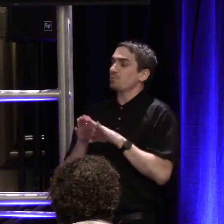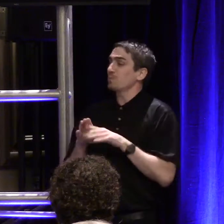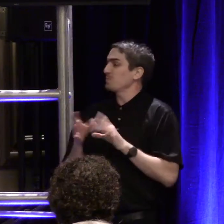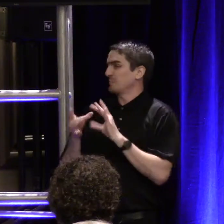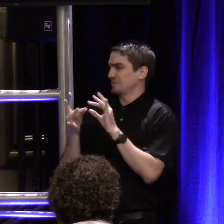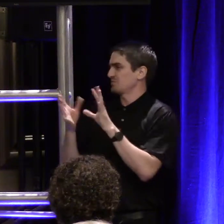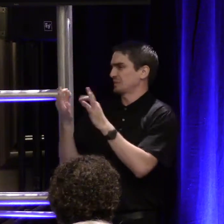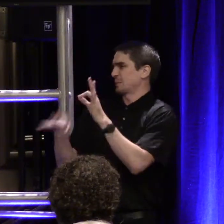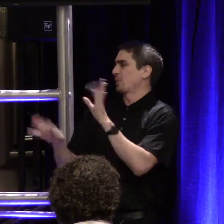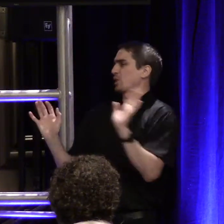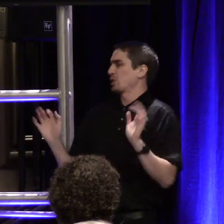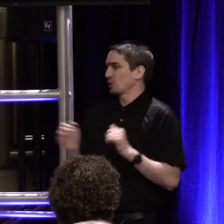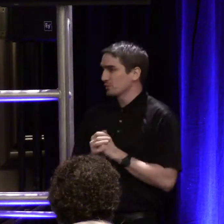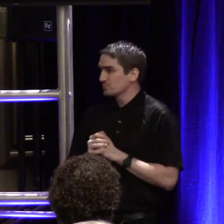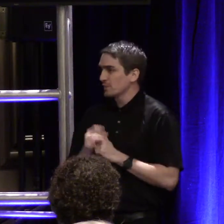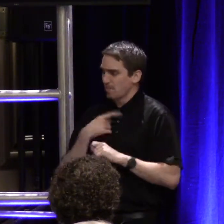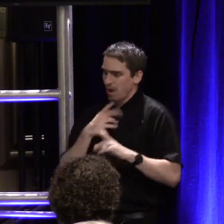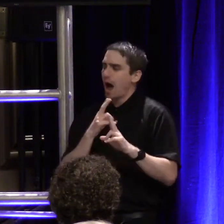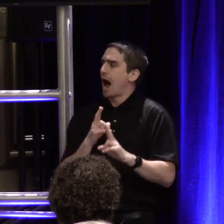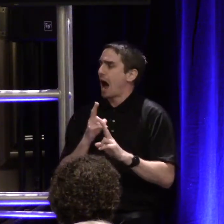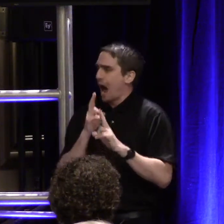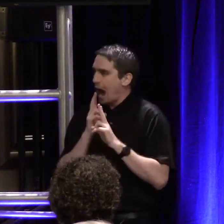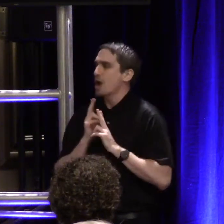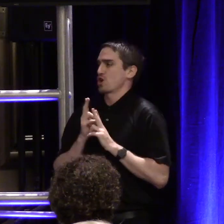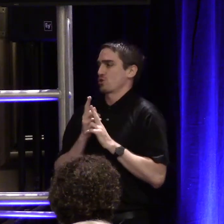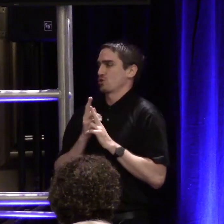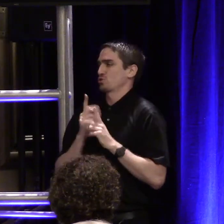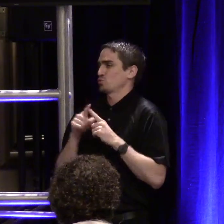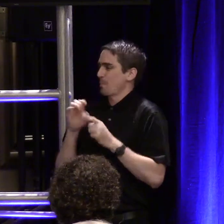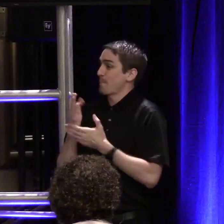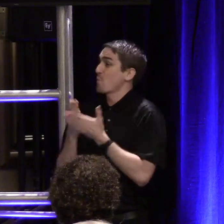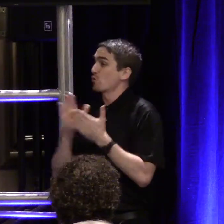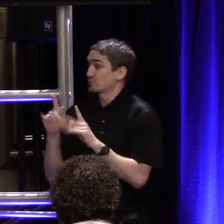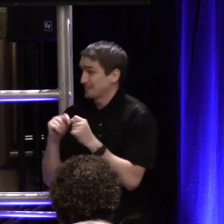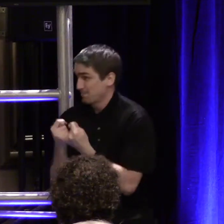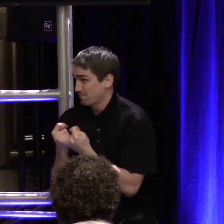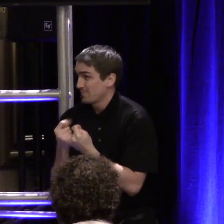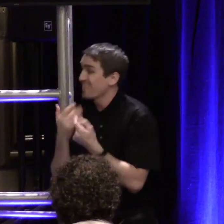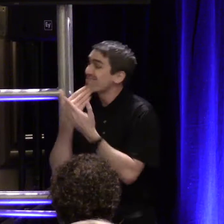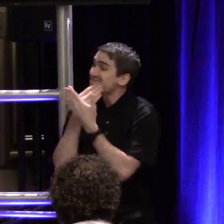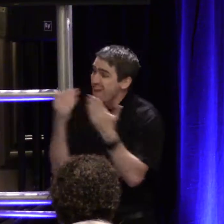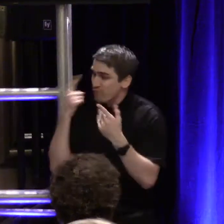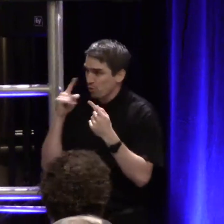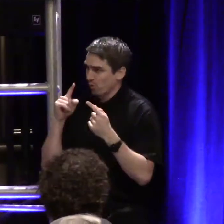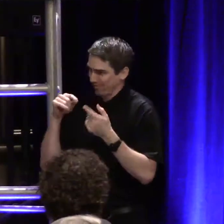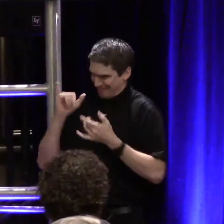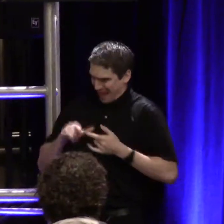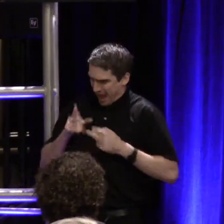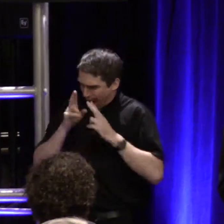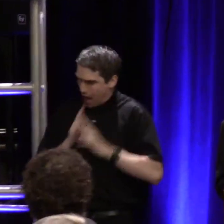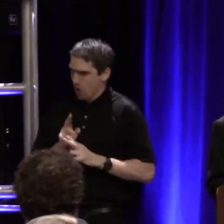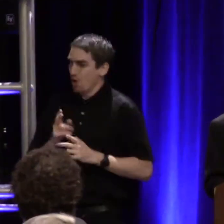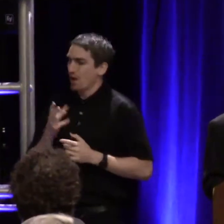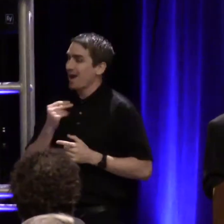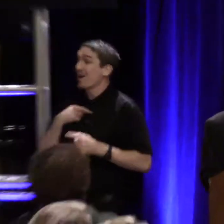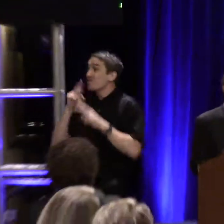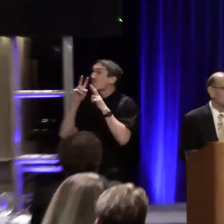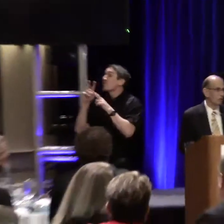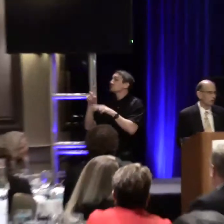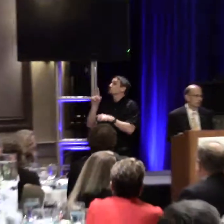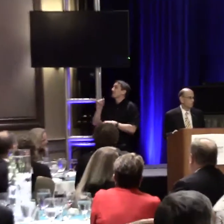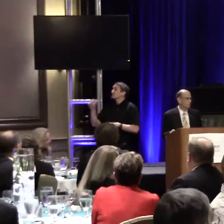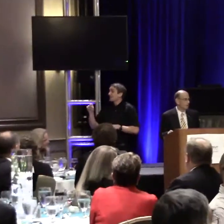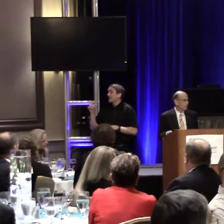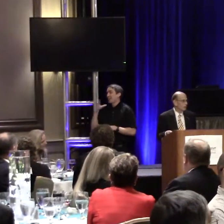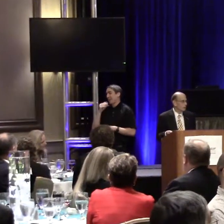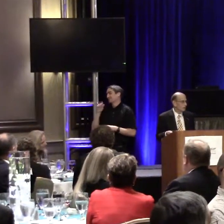is I am honored to be a part of your team. I thank you for this honor, and I look forward to 2020, and the promise